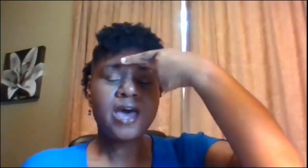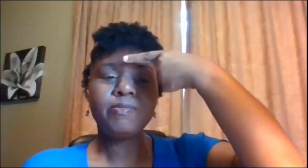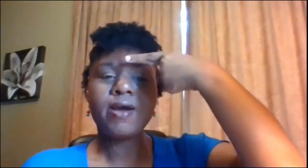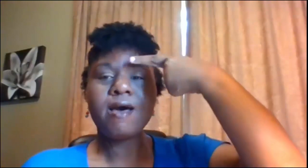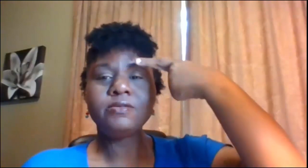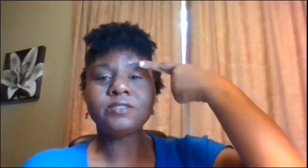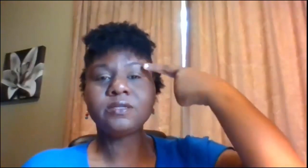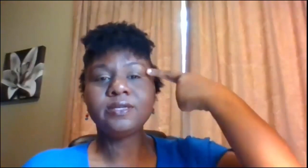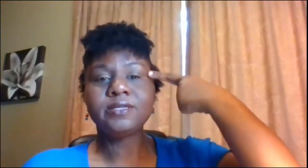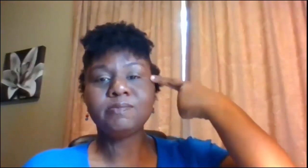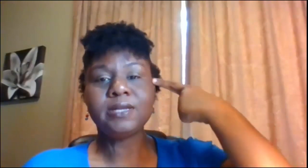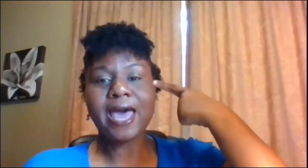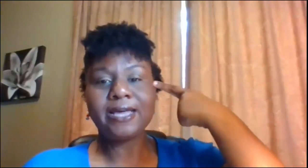eyebrows is black